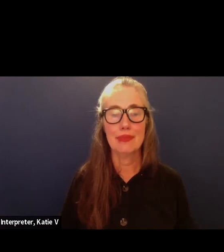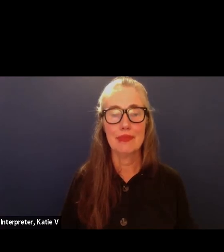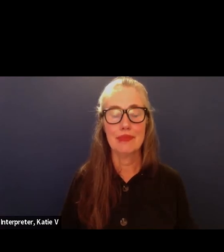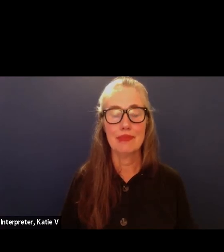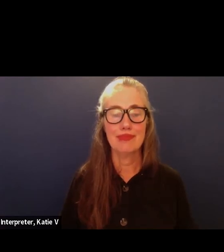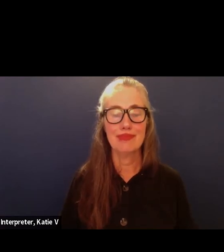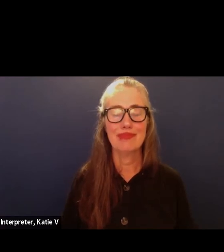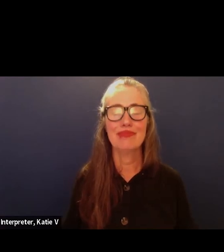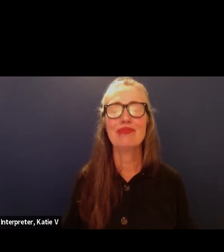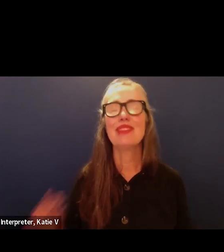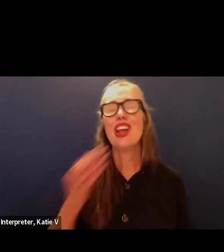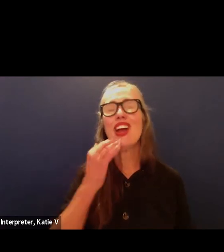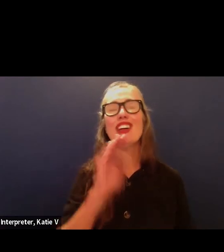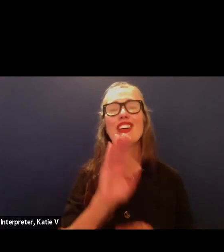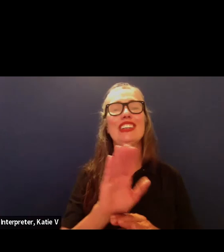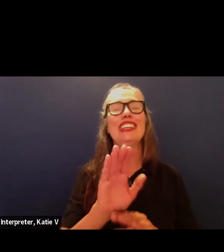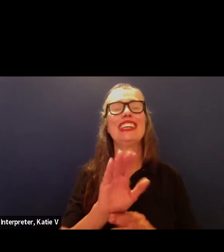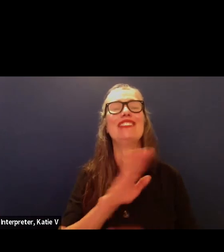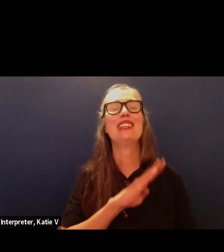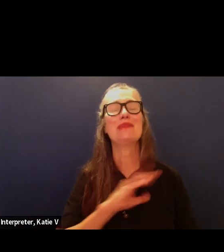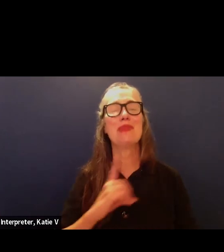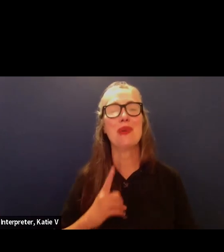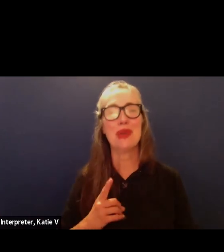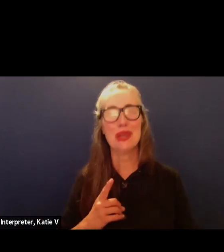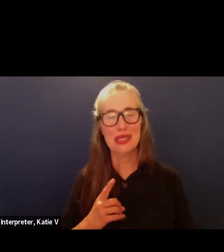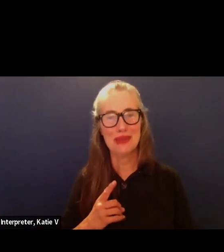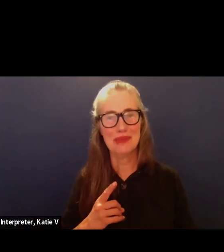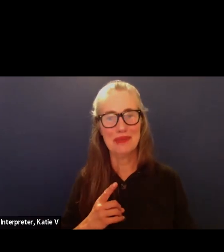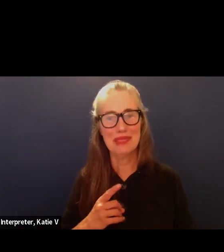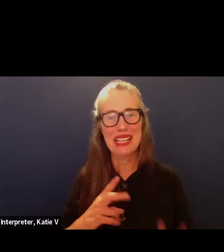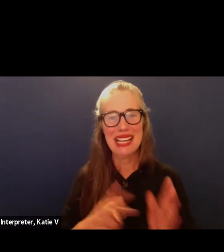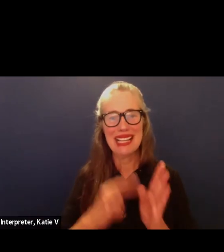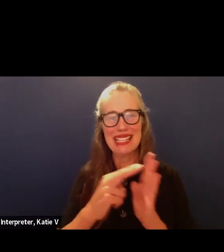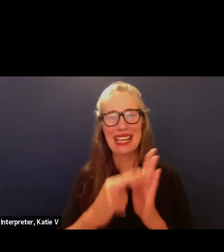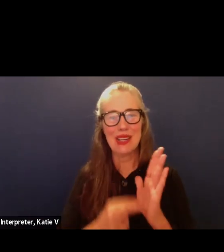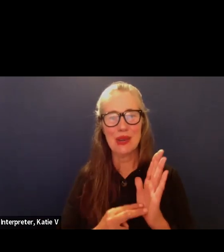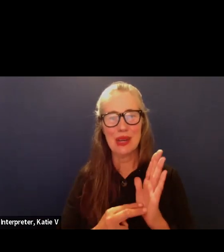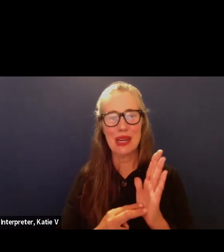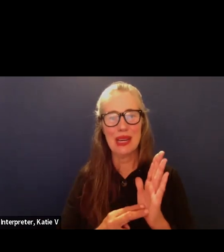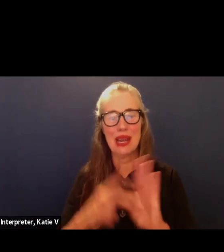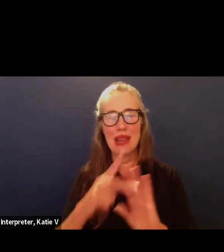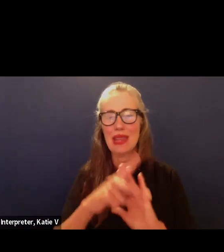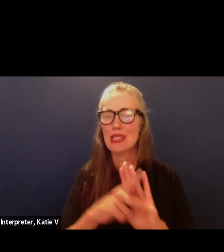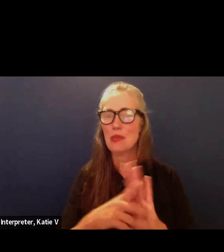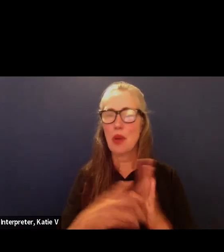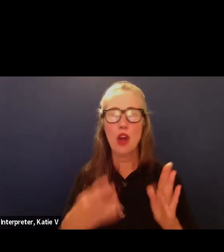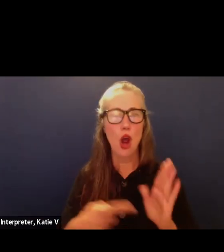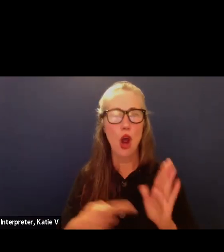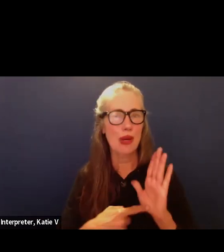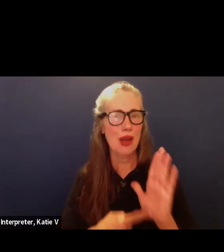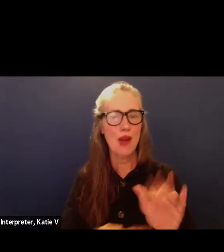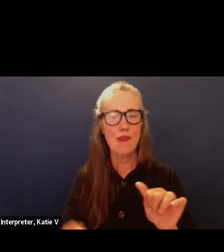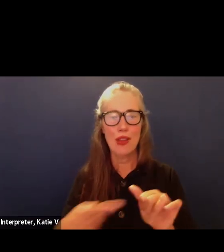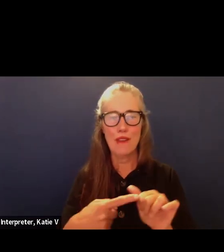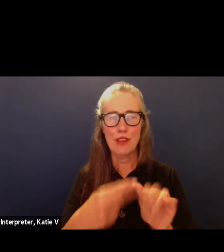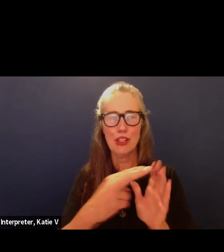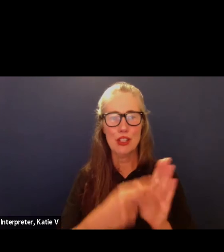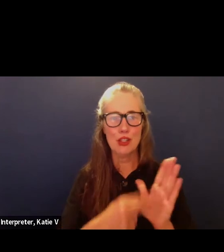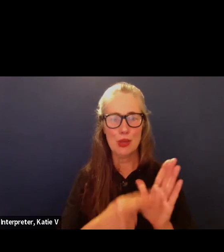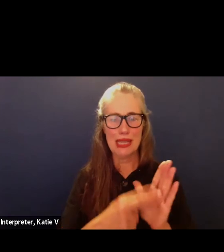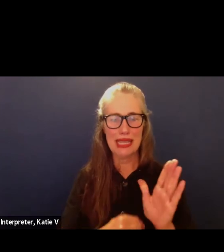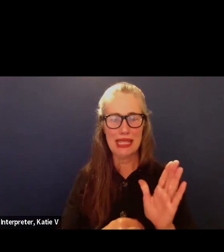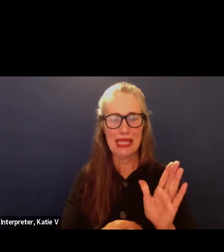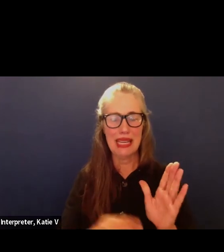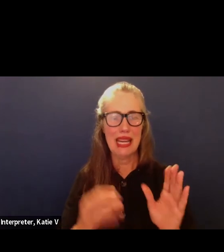Good evening board. This is just a second reading. This board policy had already come forth for a first reading. There